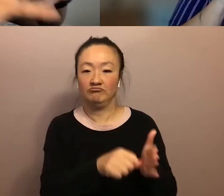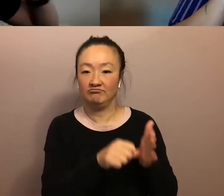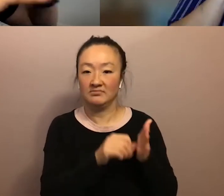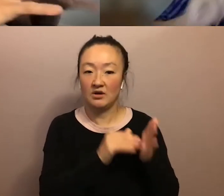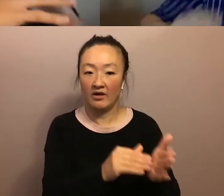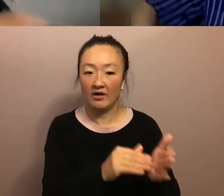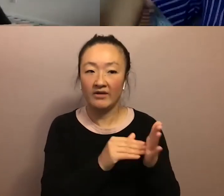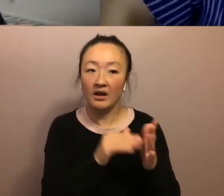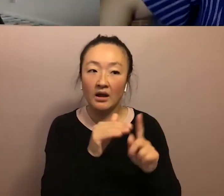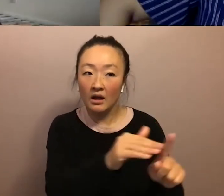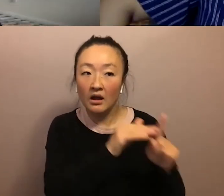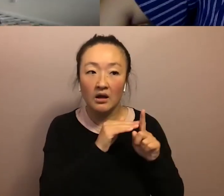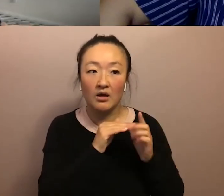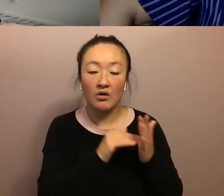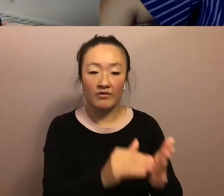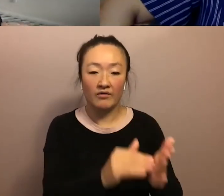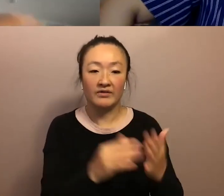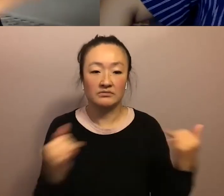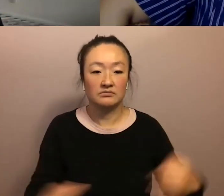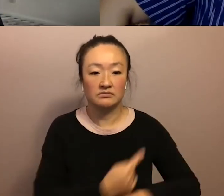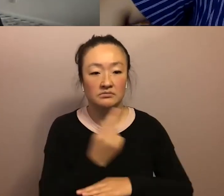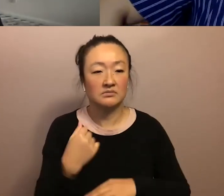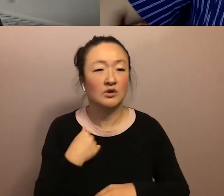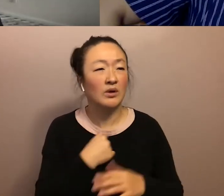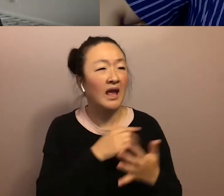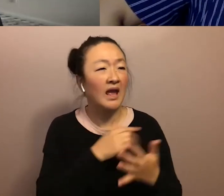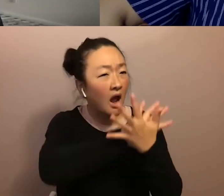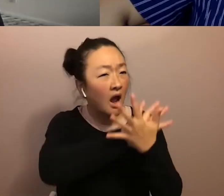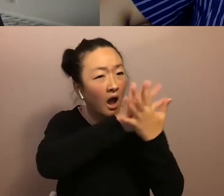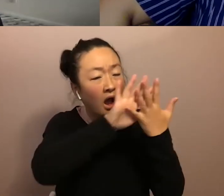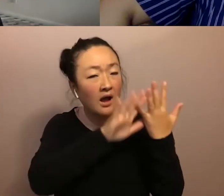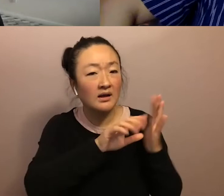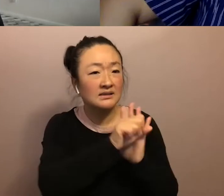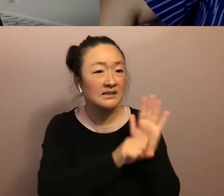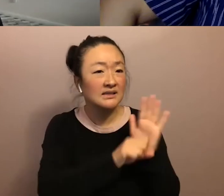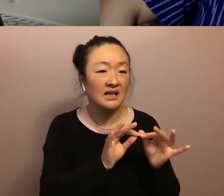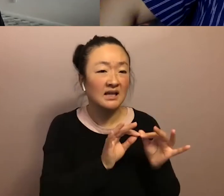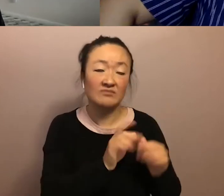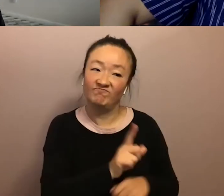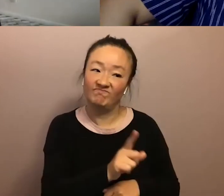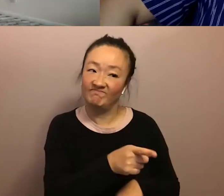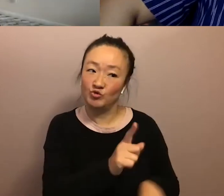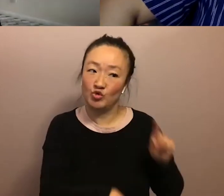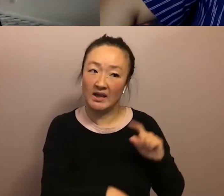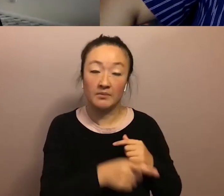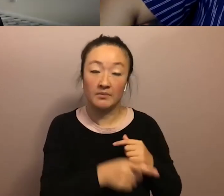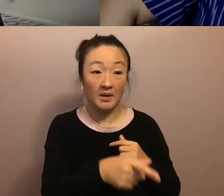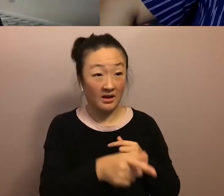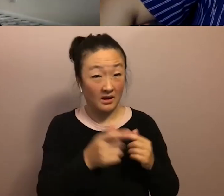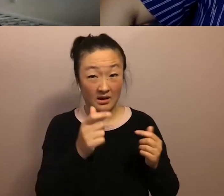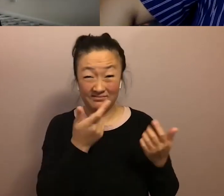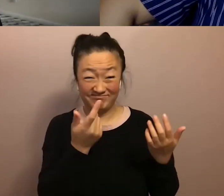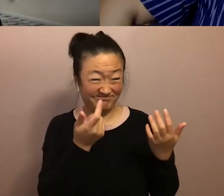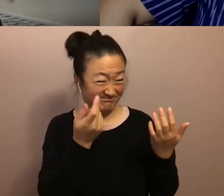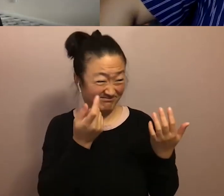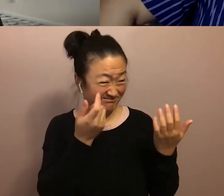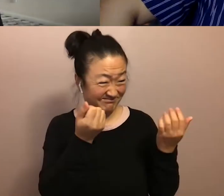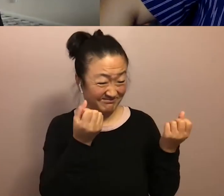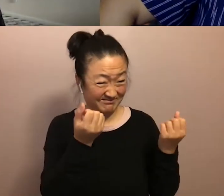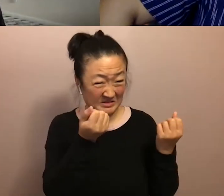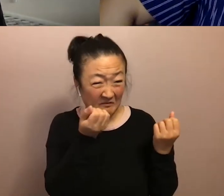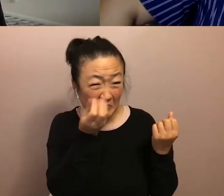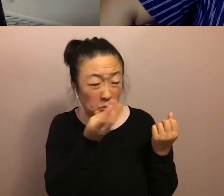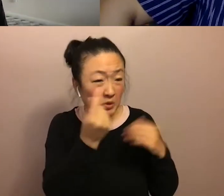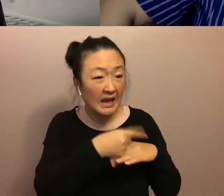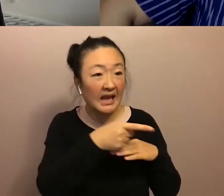remind people a lot of these days that like, we had all that stuff that the state said we can't have in a matter of days, everywhere they said we lacked, we brought abundance.